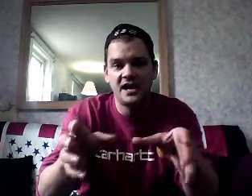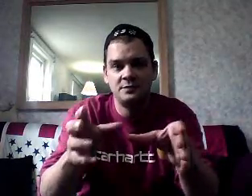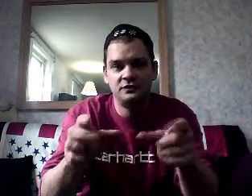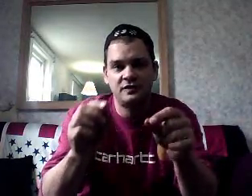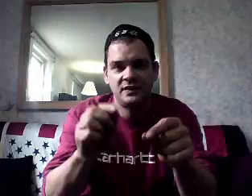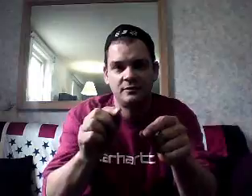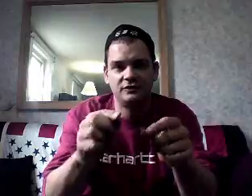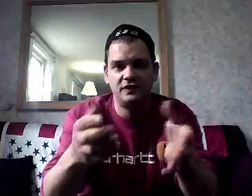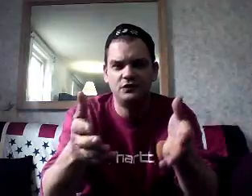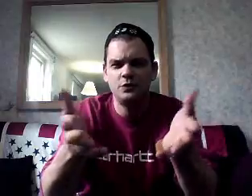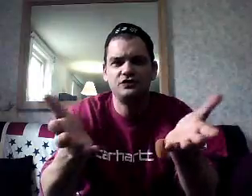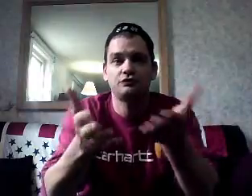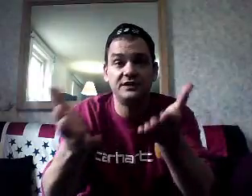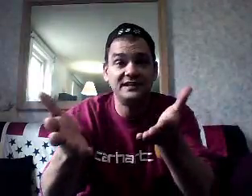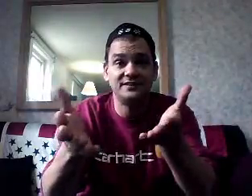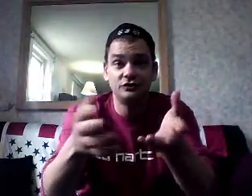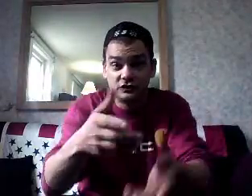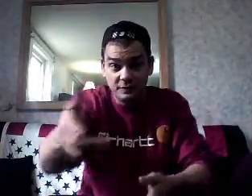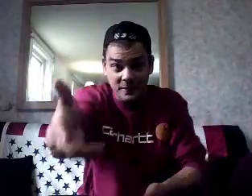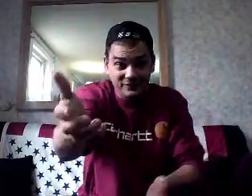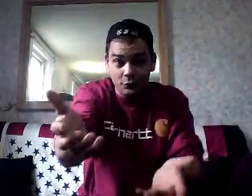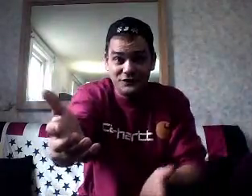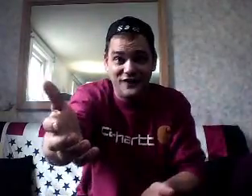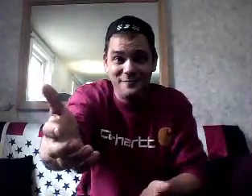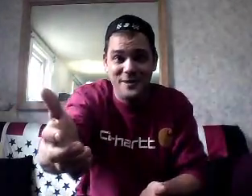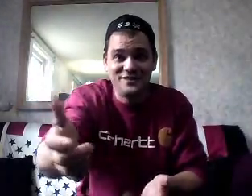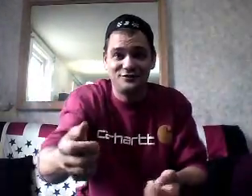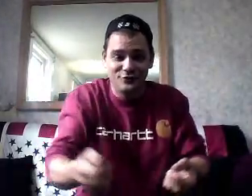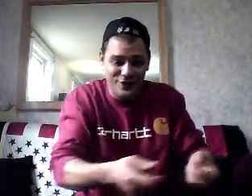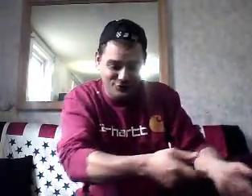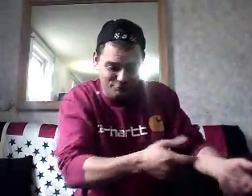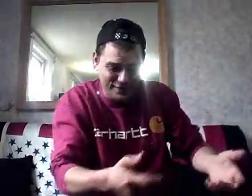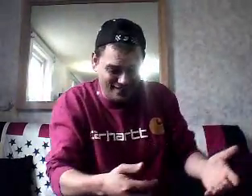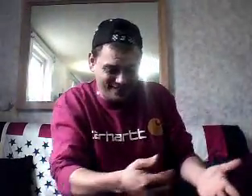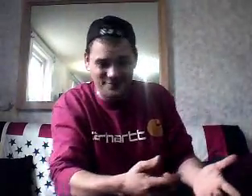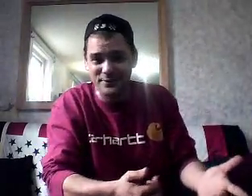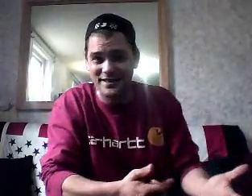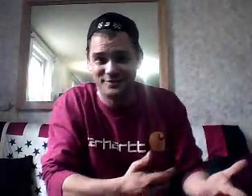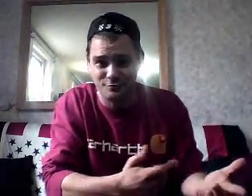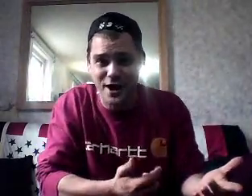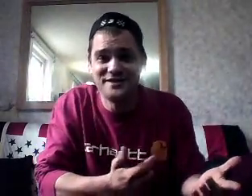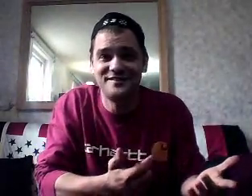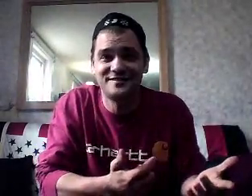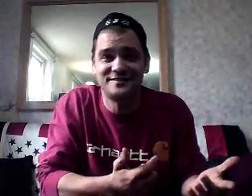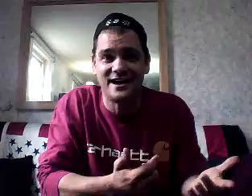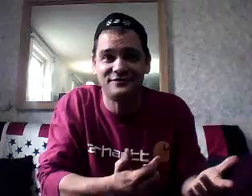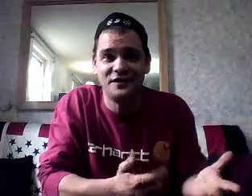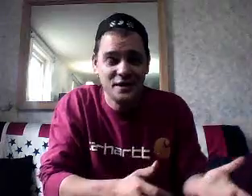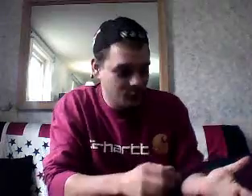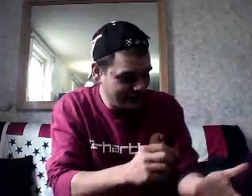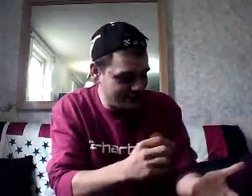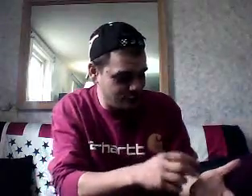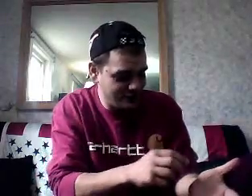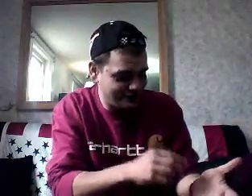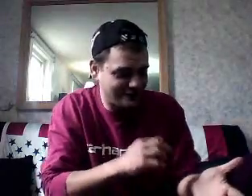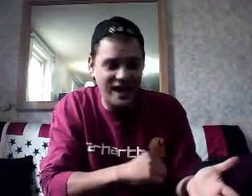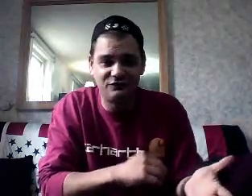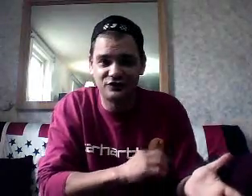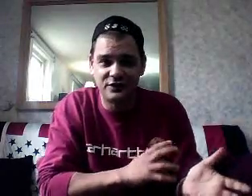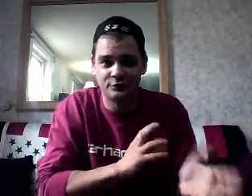communists and liberals, if you would just read it, just, it's only five pages long. Just read it. says we got some rights and stuff. We can do this stuff as long